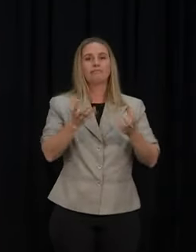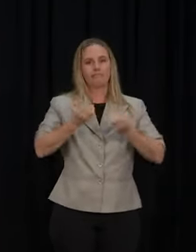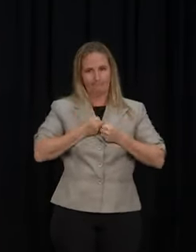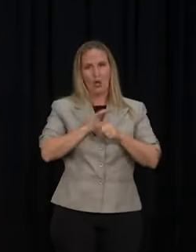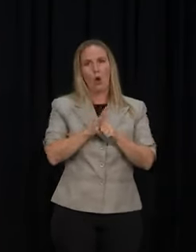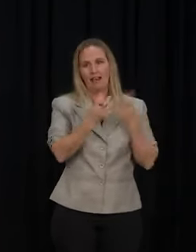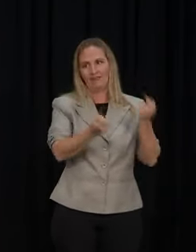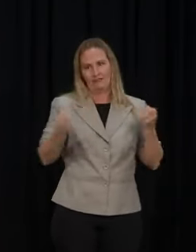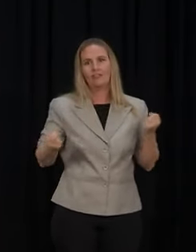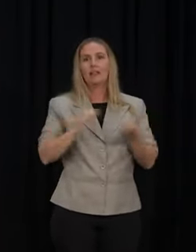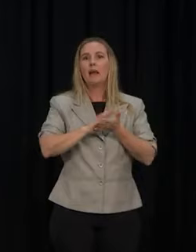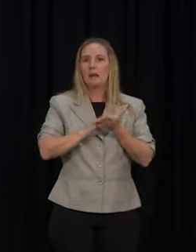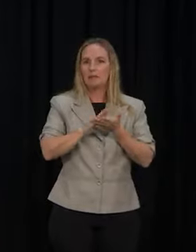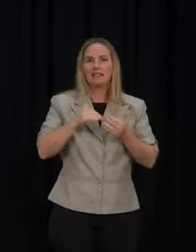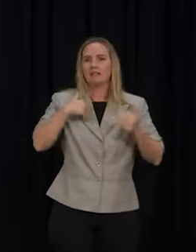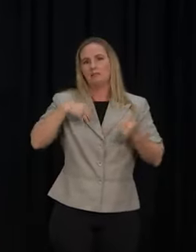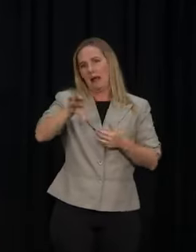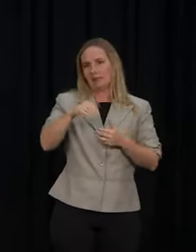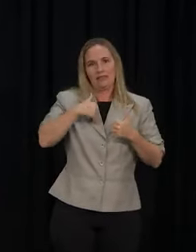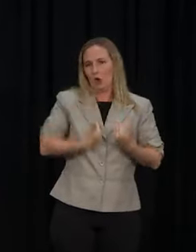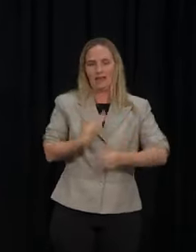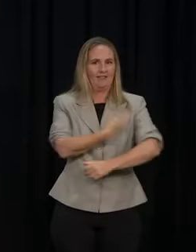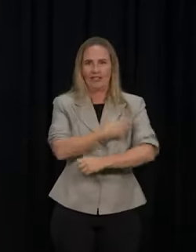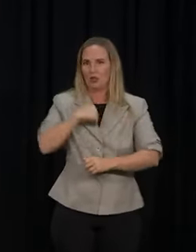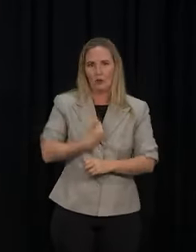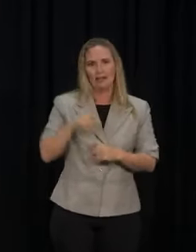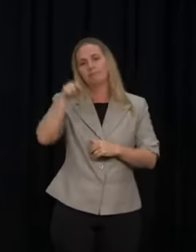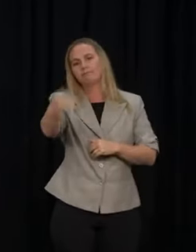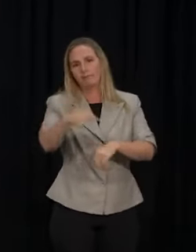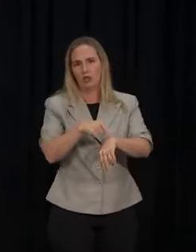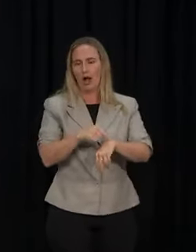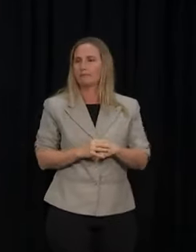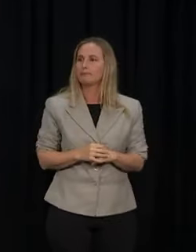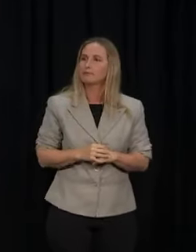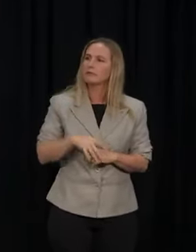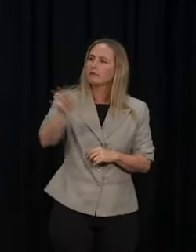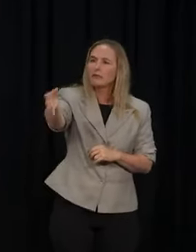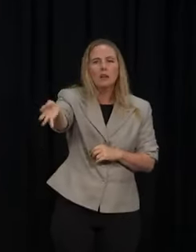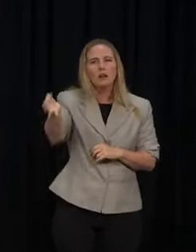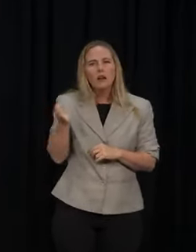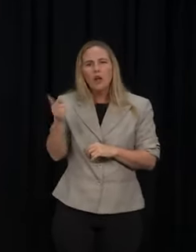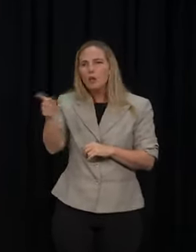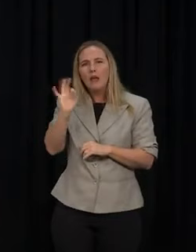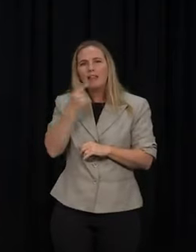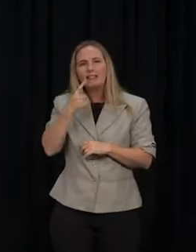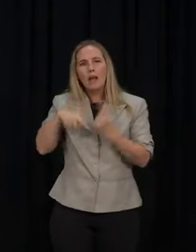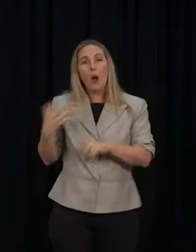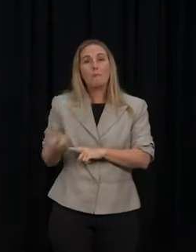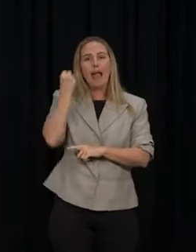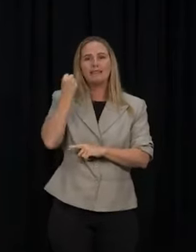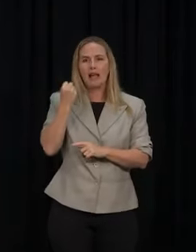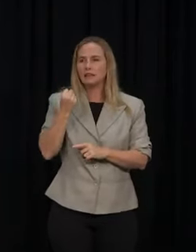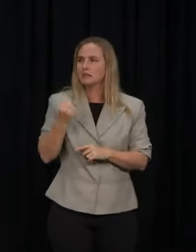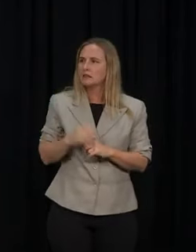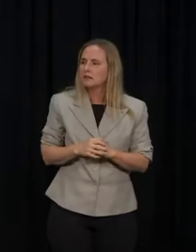So you didn't mention mandates there? Oh, sorry. Yes, mandates for similar reasons. I would just add, though, that the